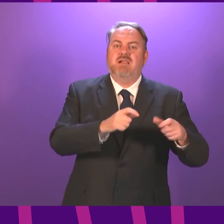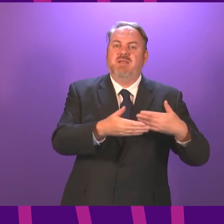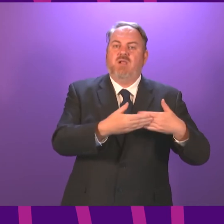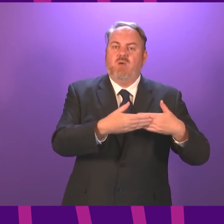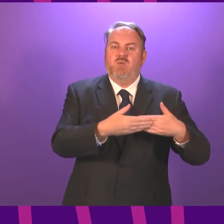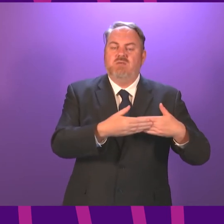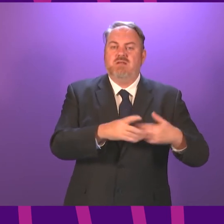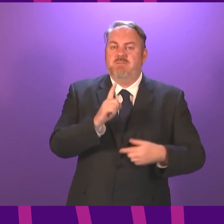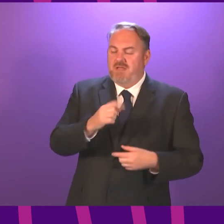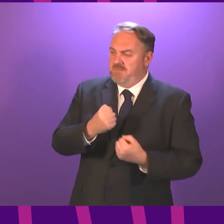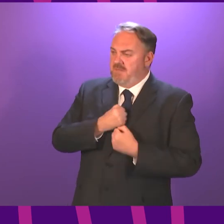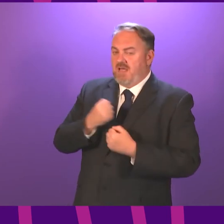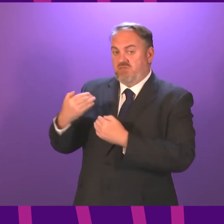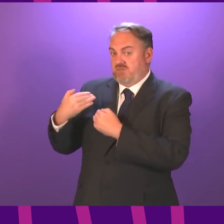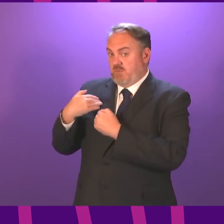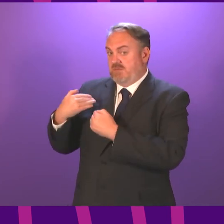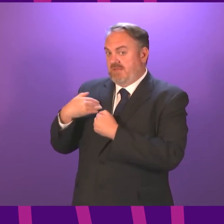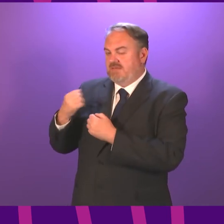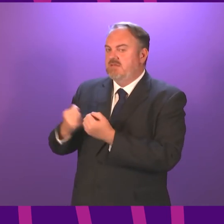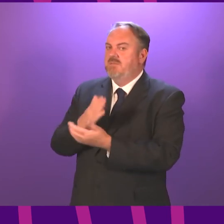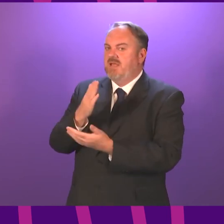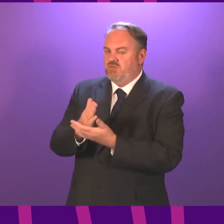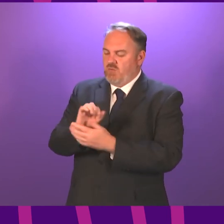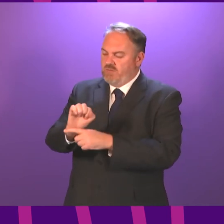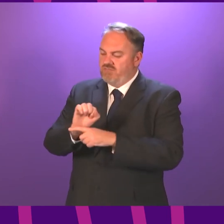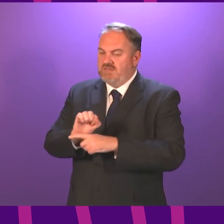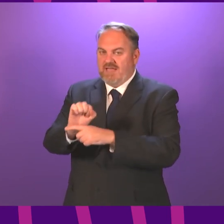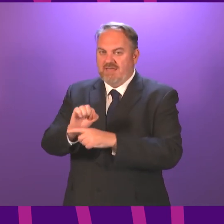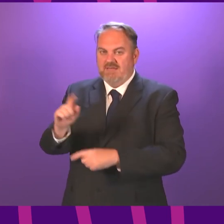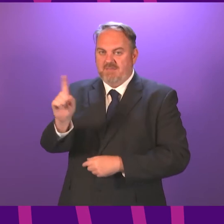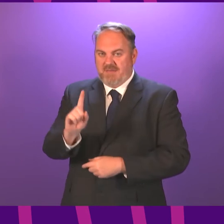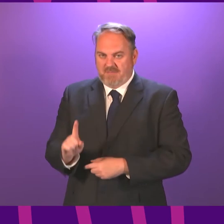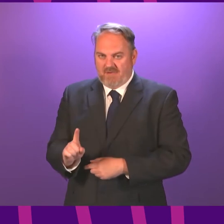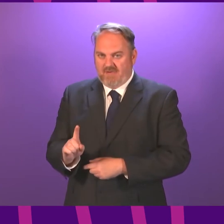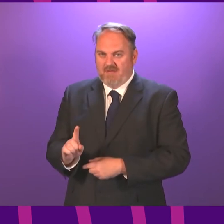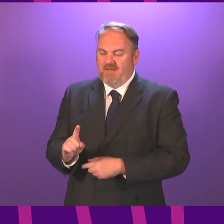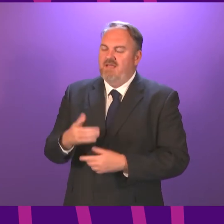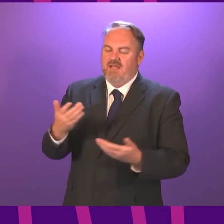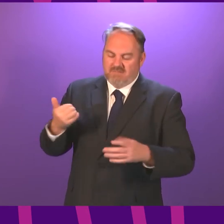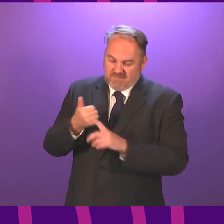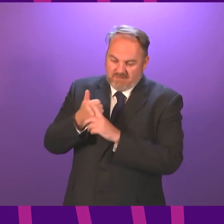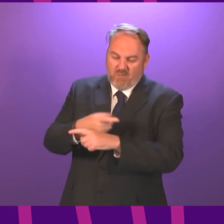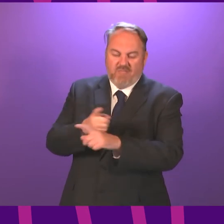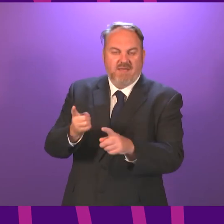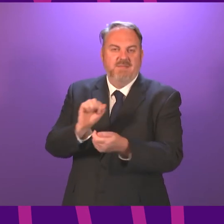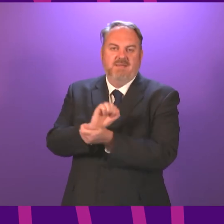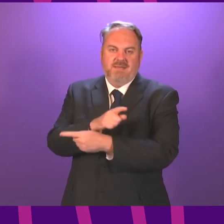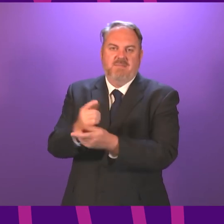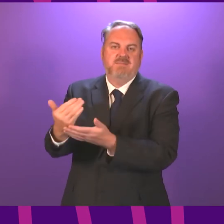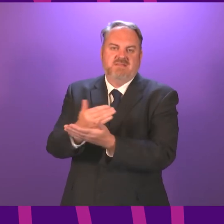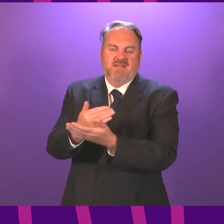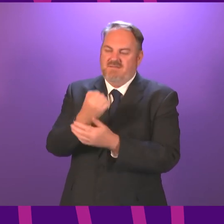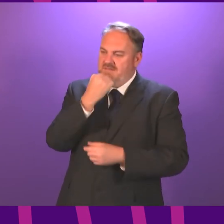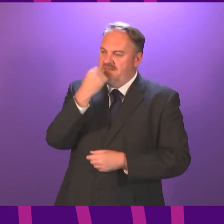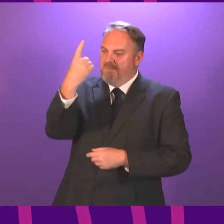a duty to try to do this in a way that keeps people as safe as possible. and that means continuing to consider things in the round. There will